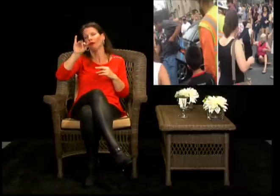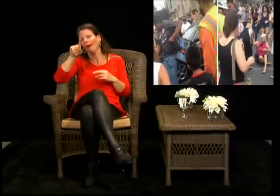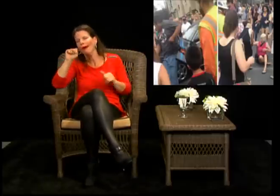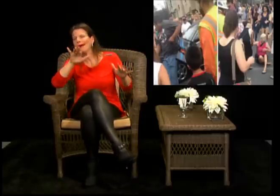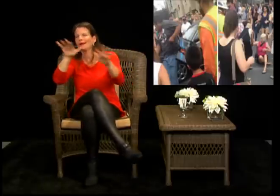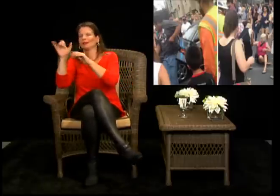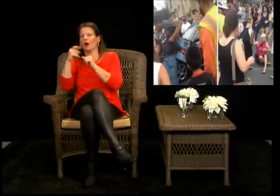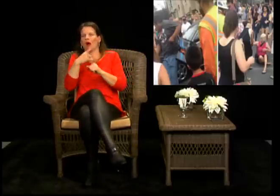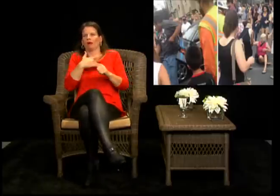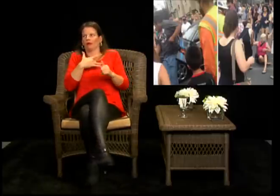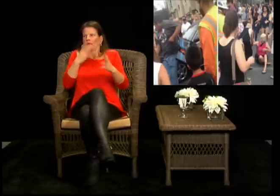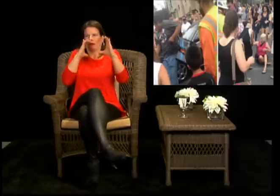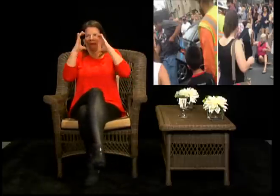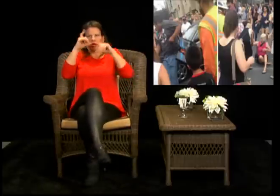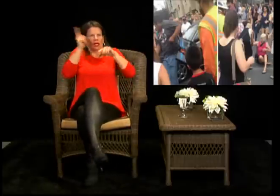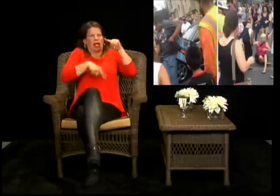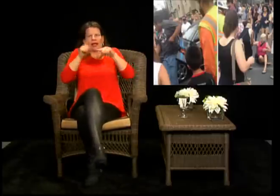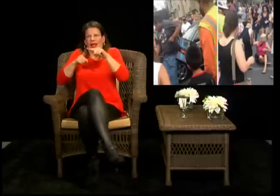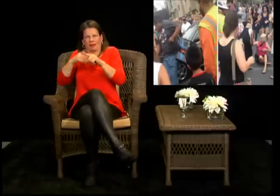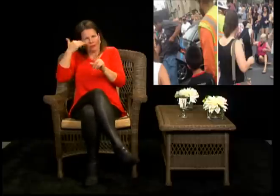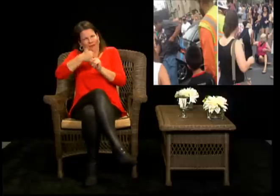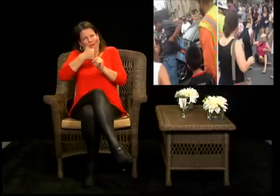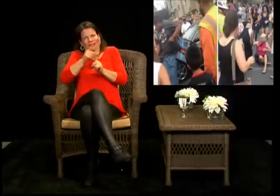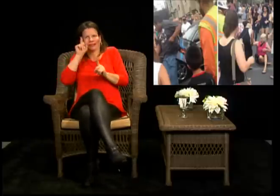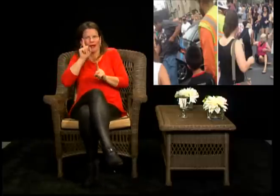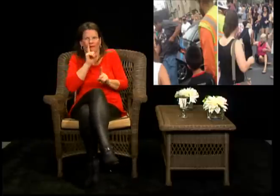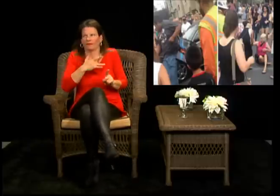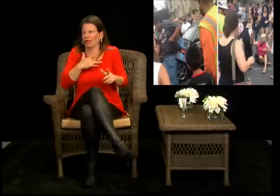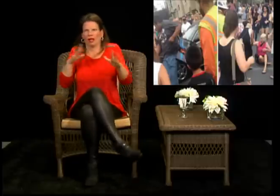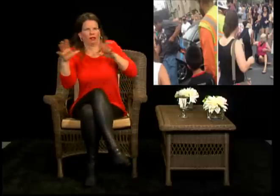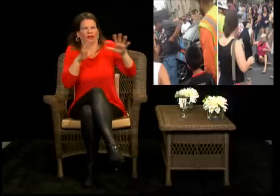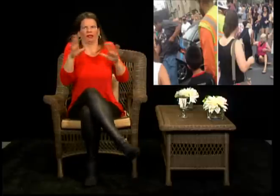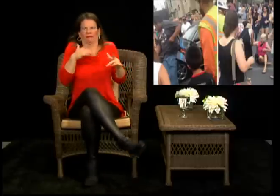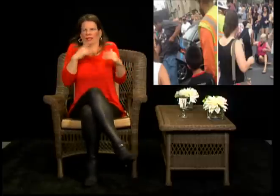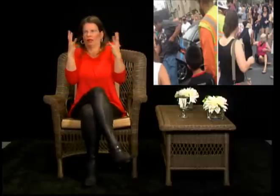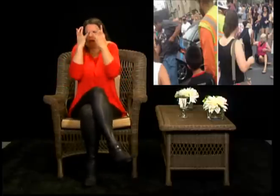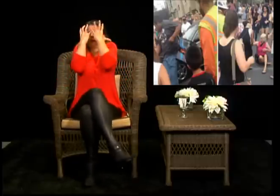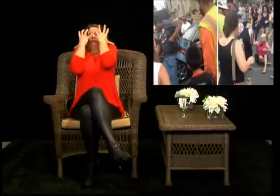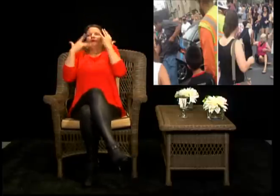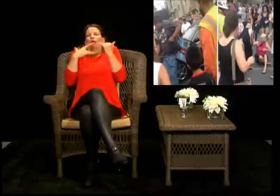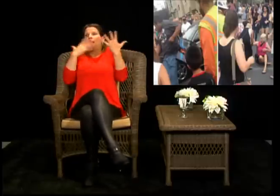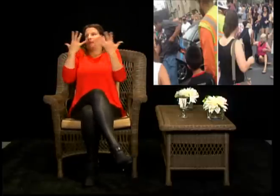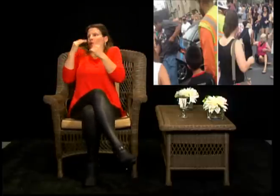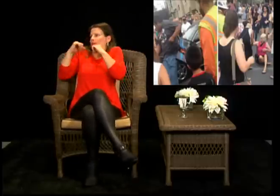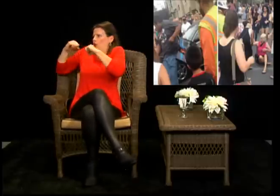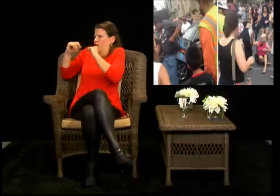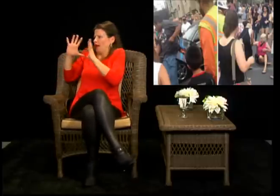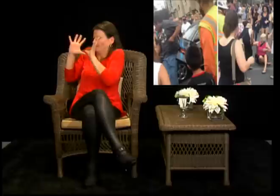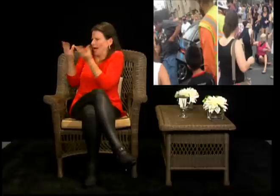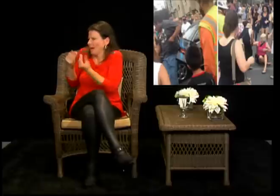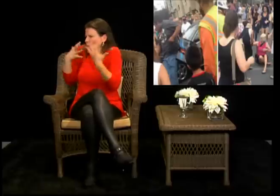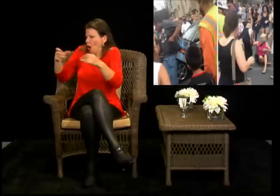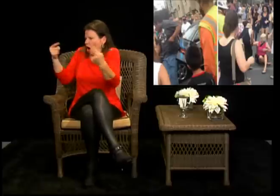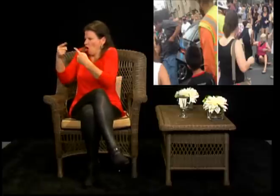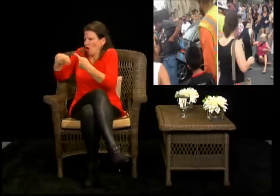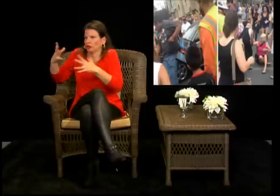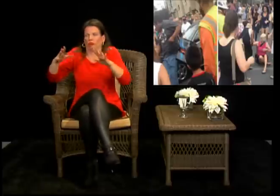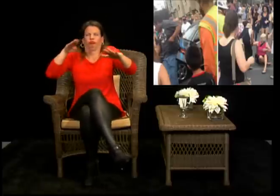uh, he was talking about how he got frustrated because he wasn't, um, he was kind of having flashbacks about,